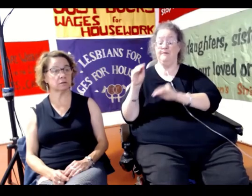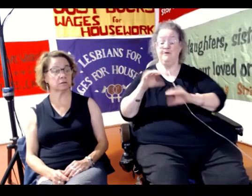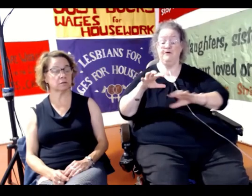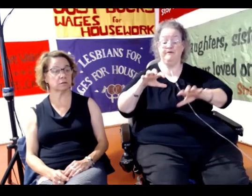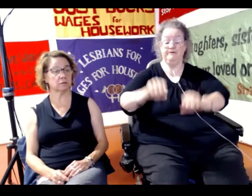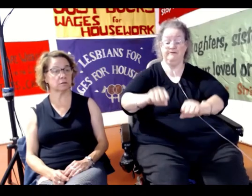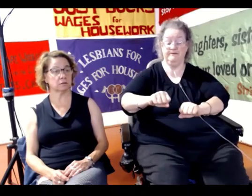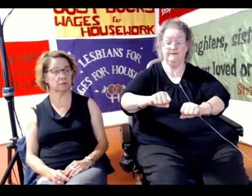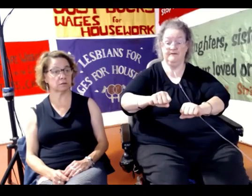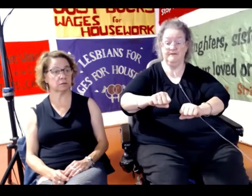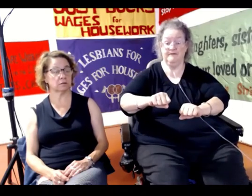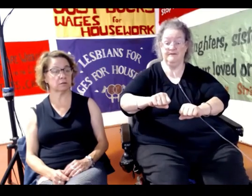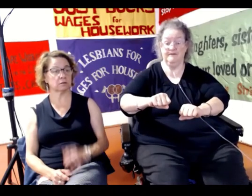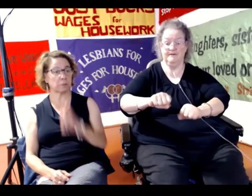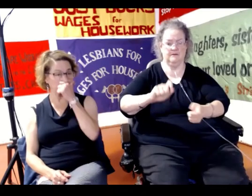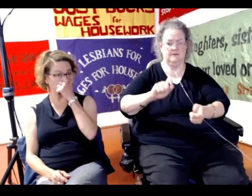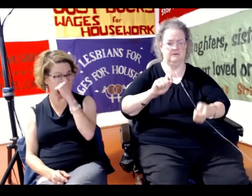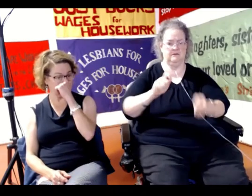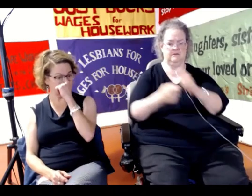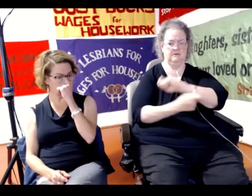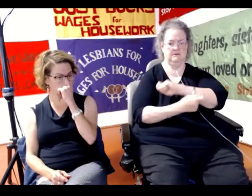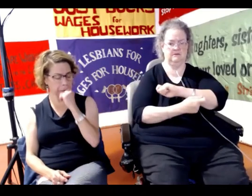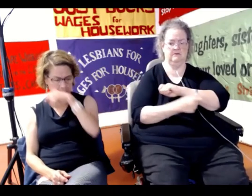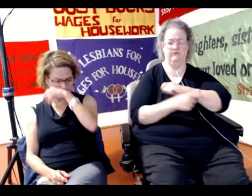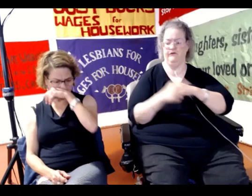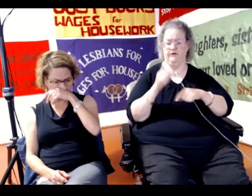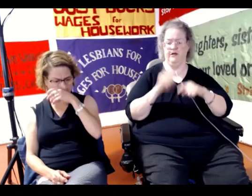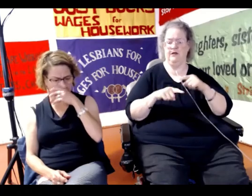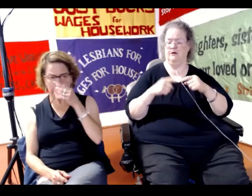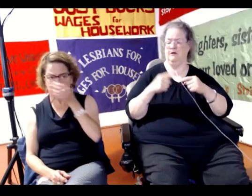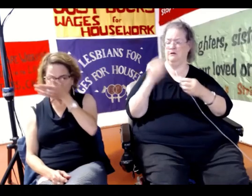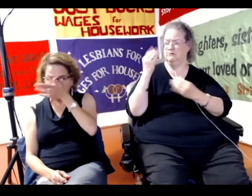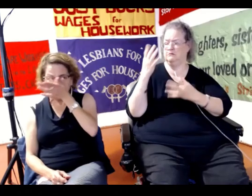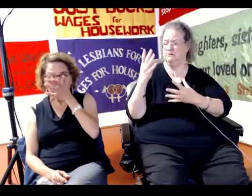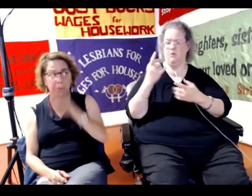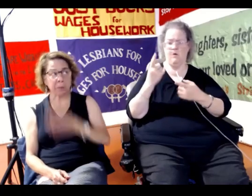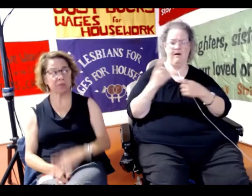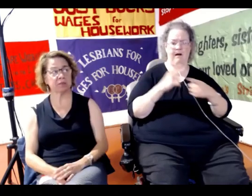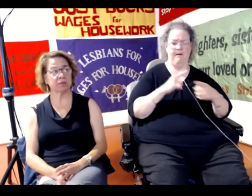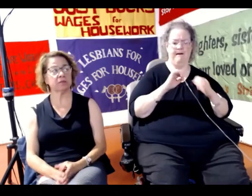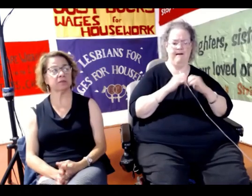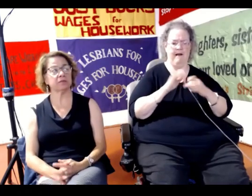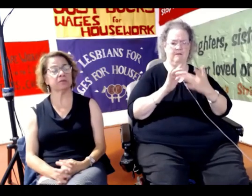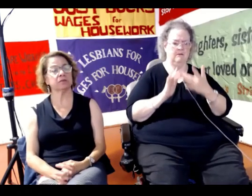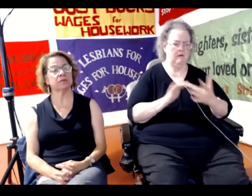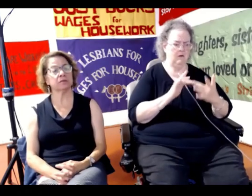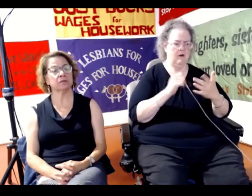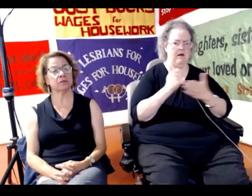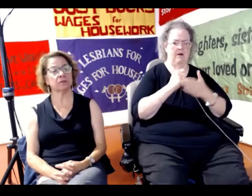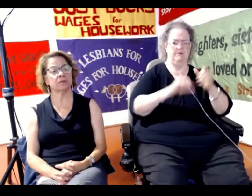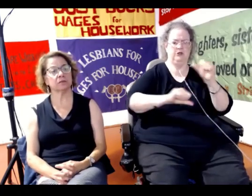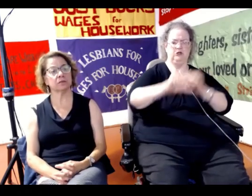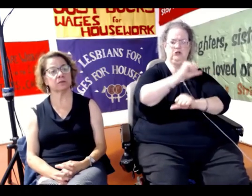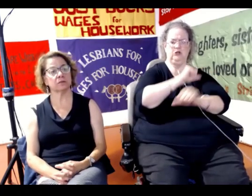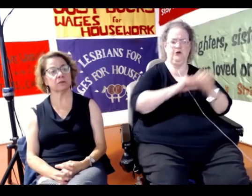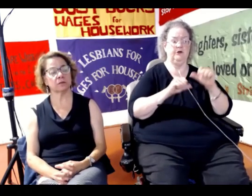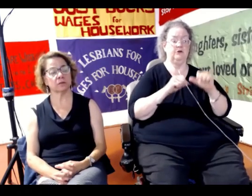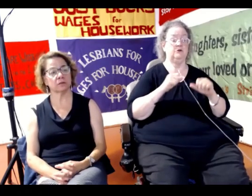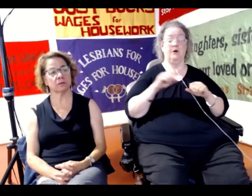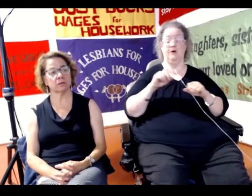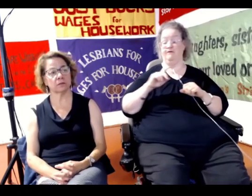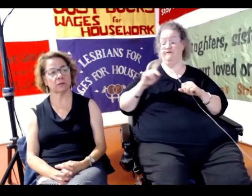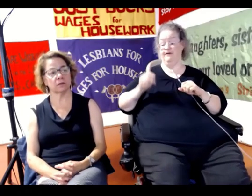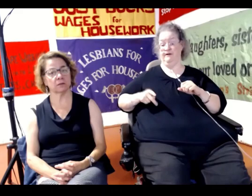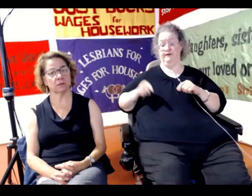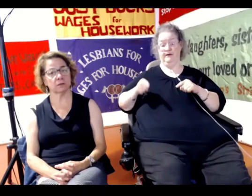information with one another about what happened and ways they could help one another. Our situation in Philadelphia is